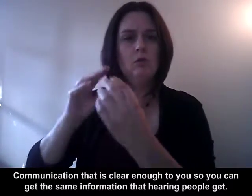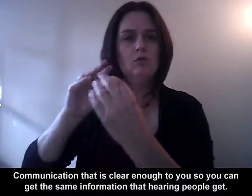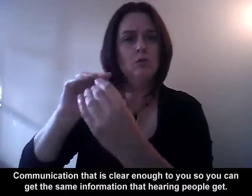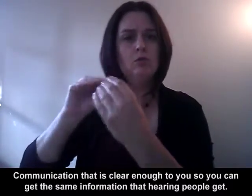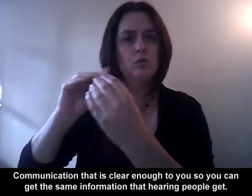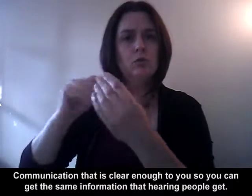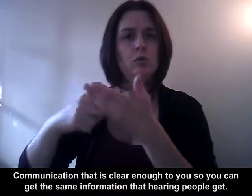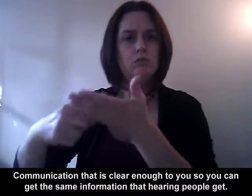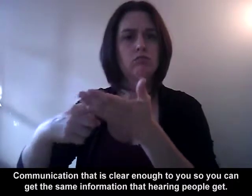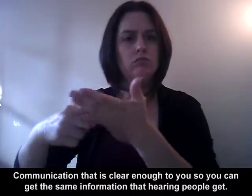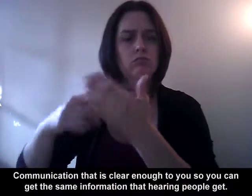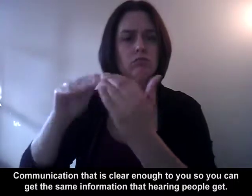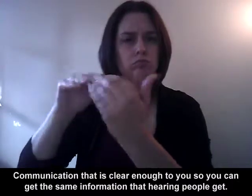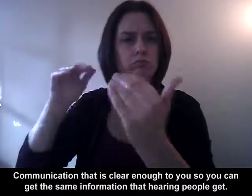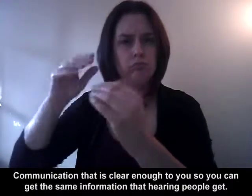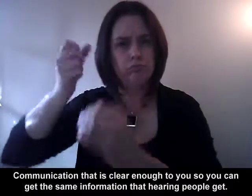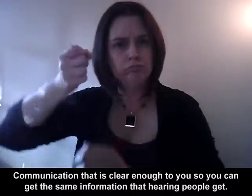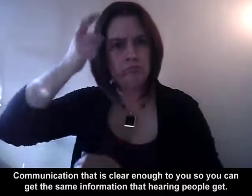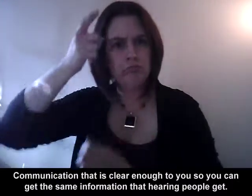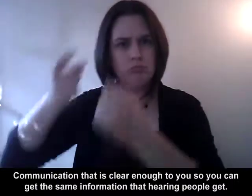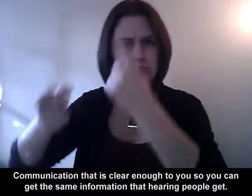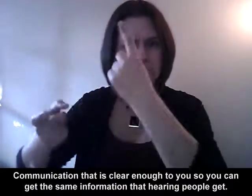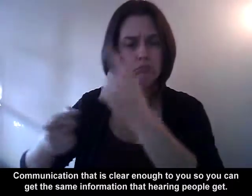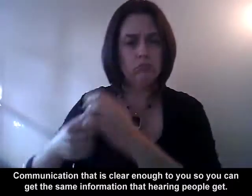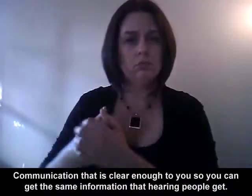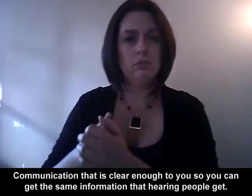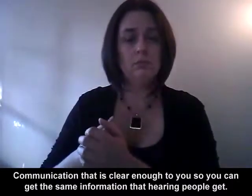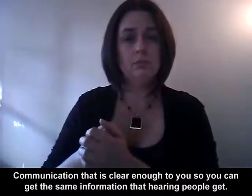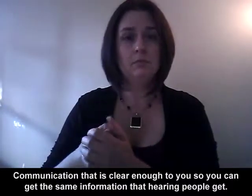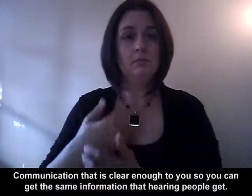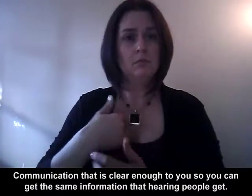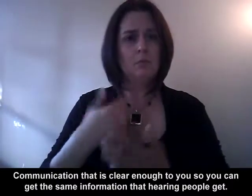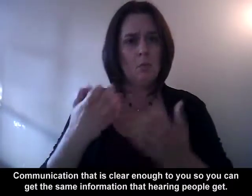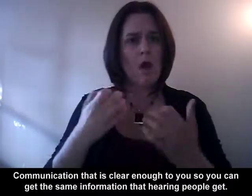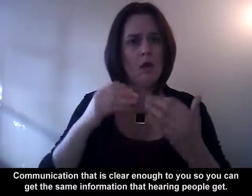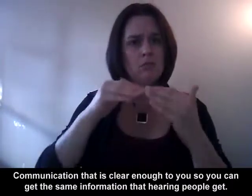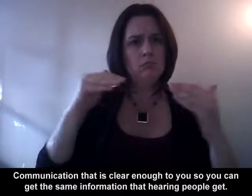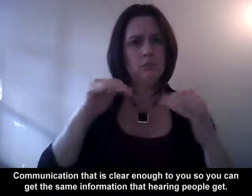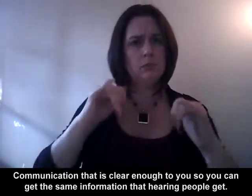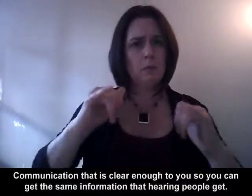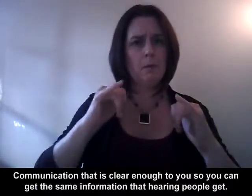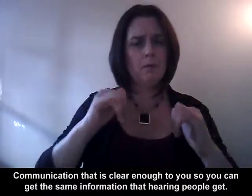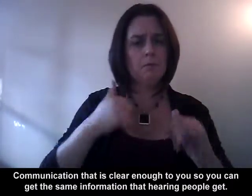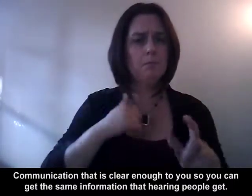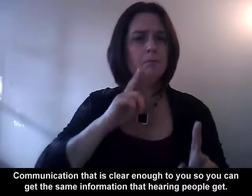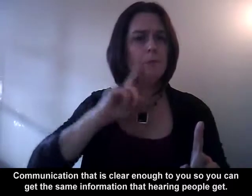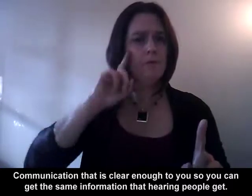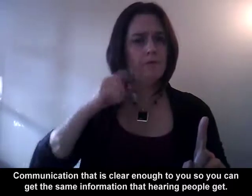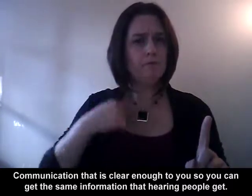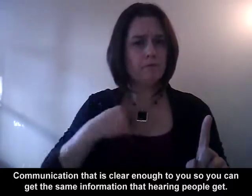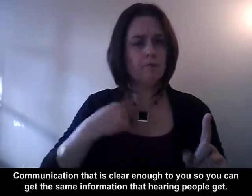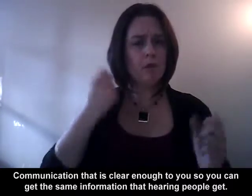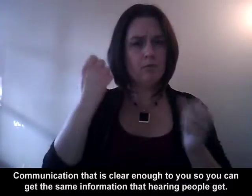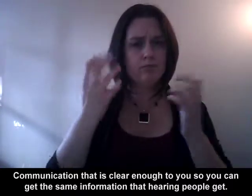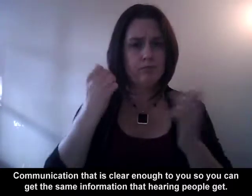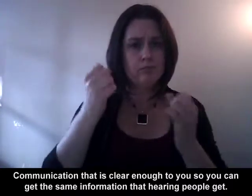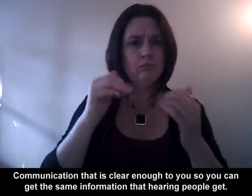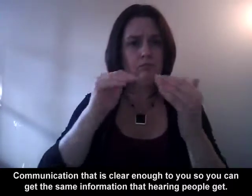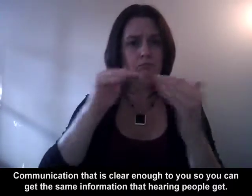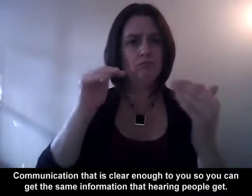Communication that is clear enough to you so you can get the same information that hearing people get.